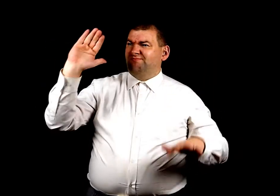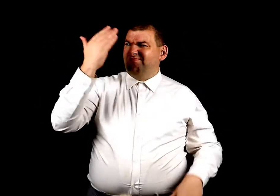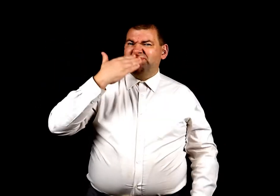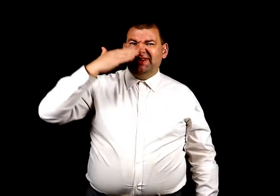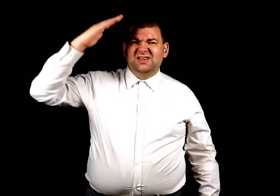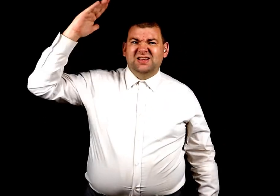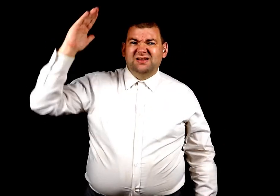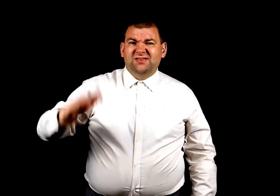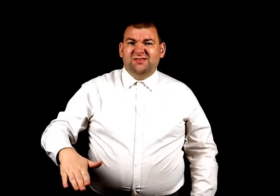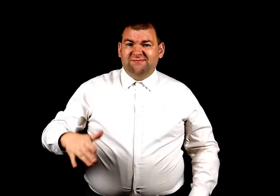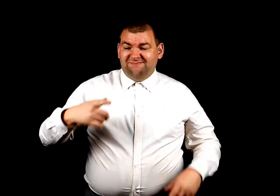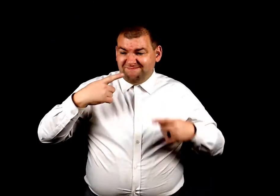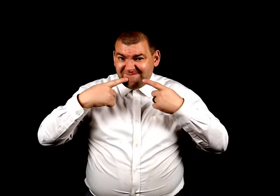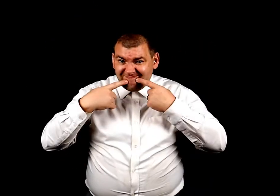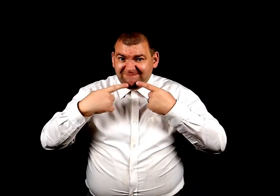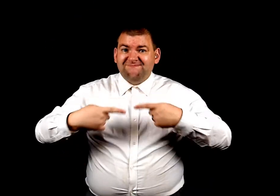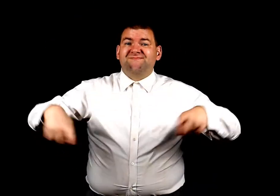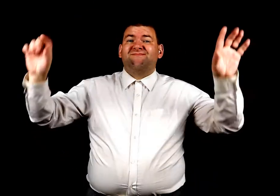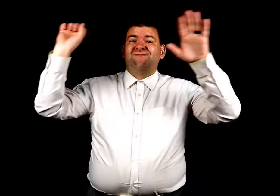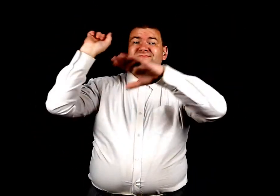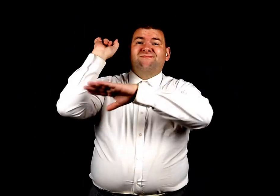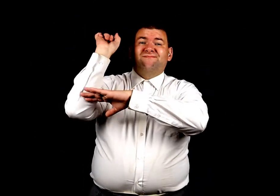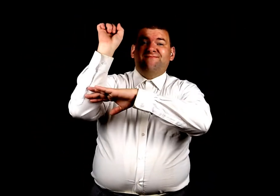that evil would at last prevail